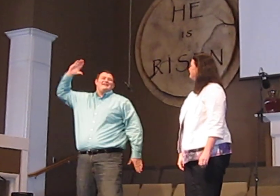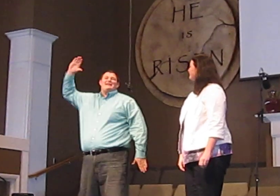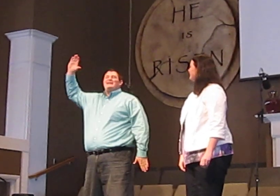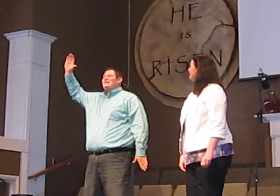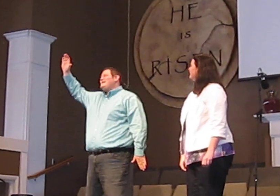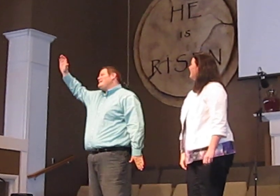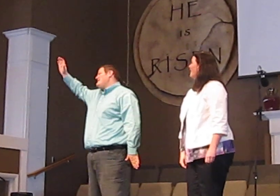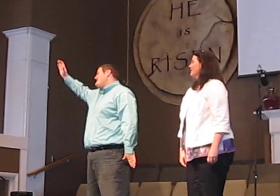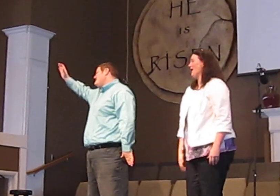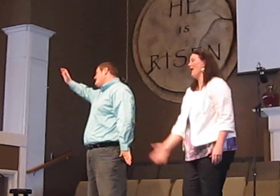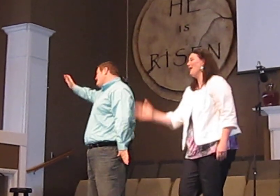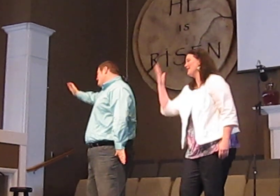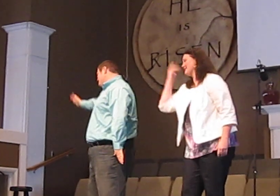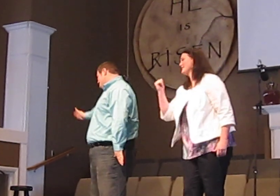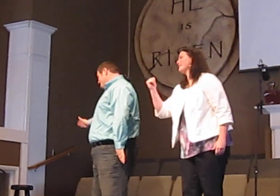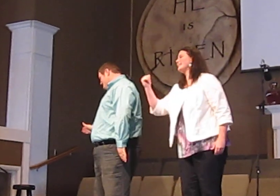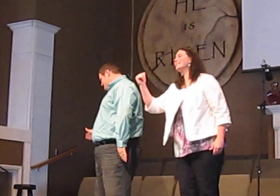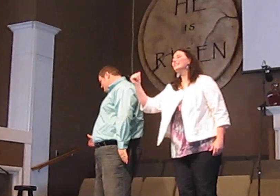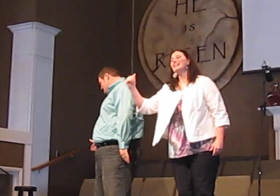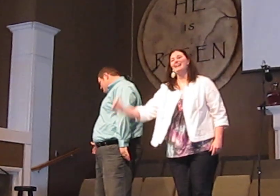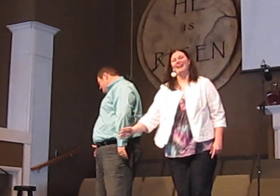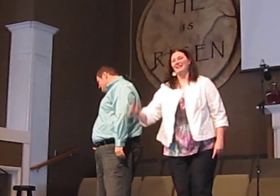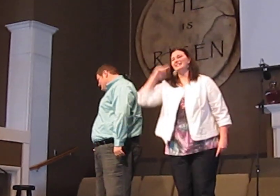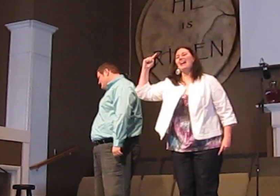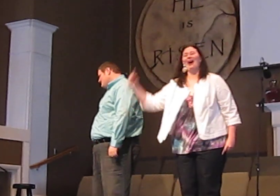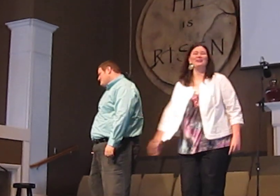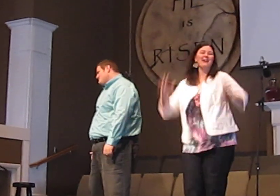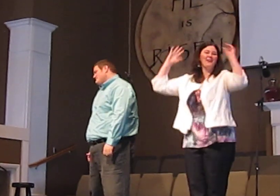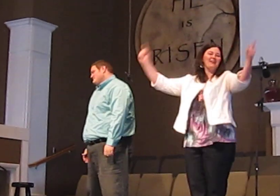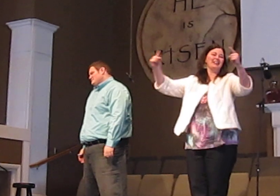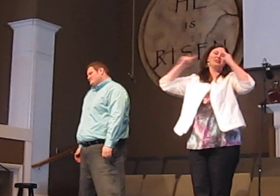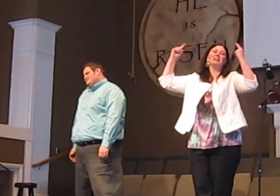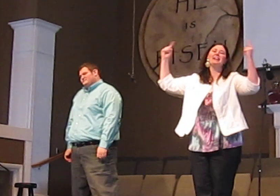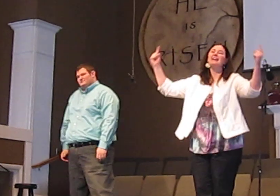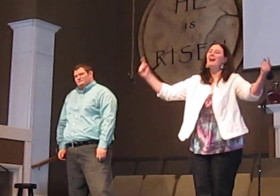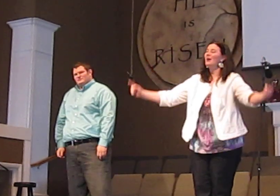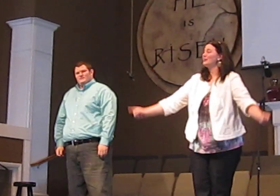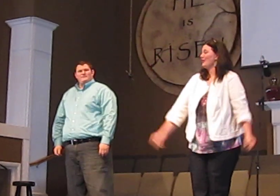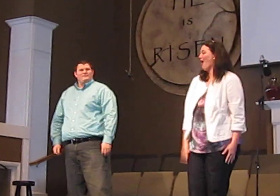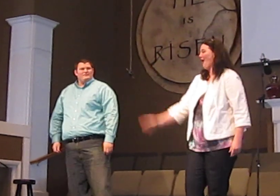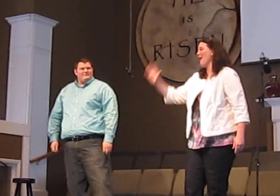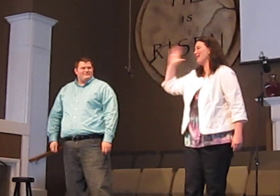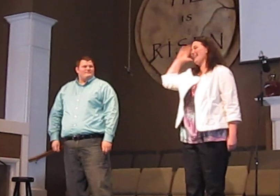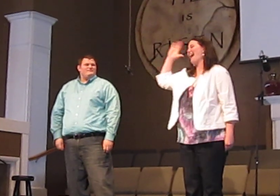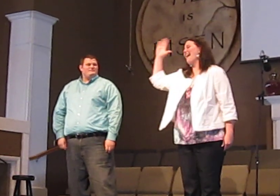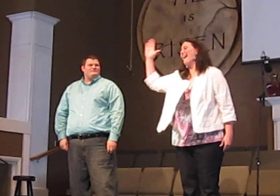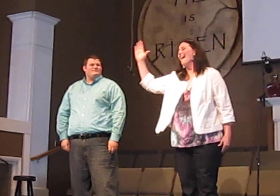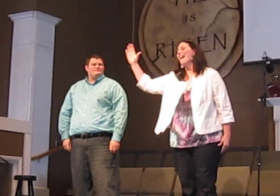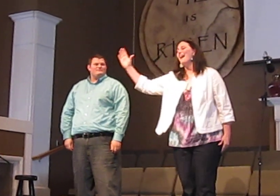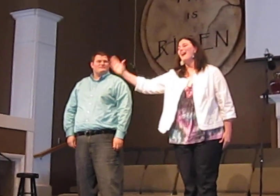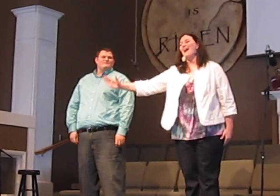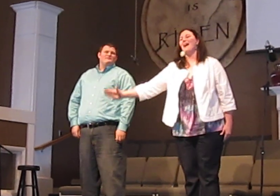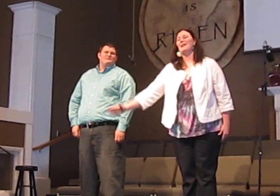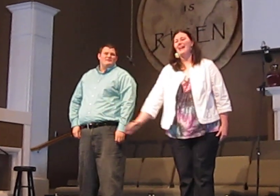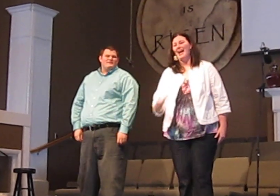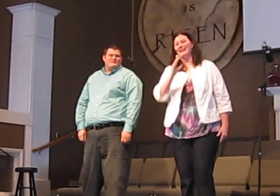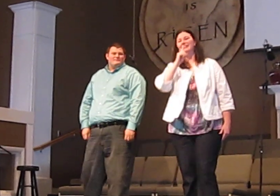taking the sweet sound of victory, so loud and